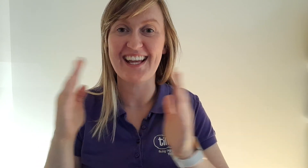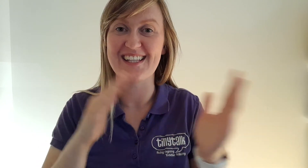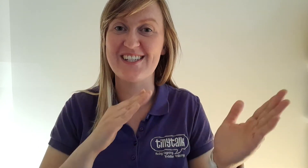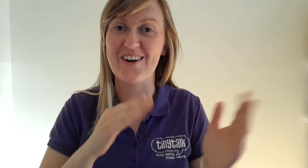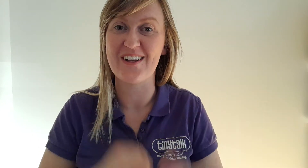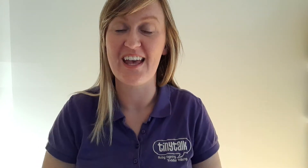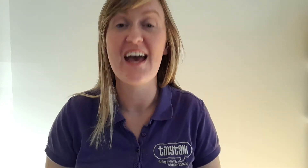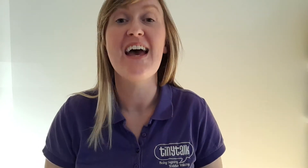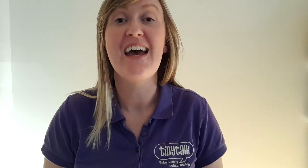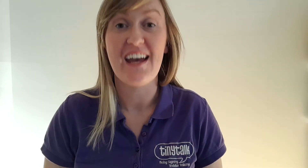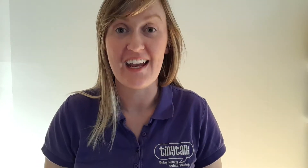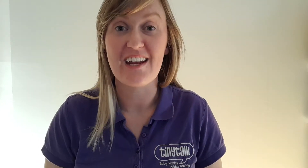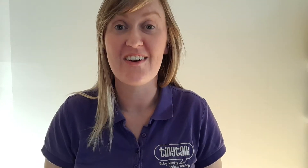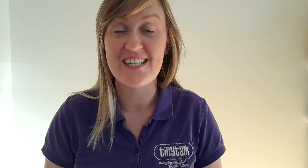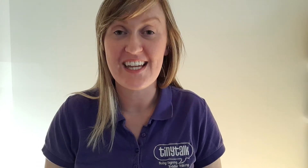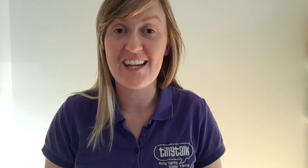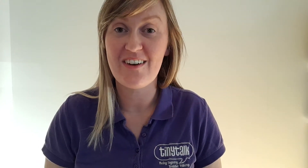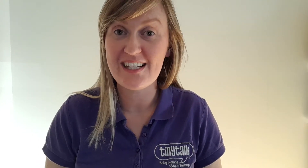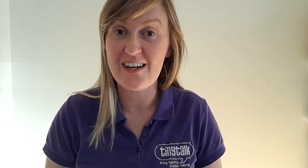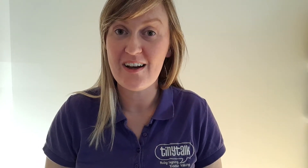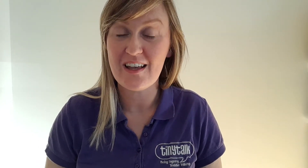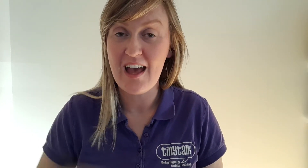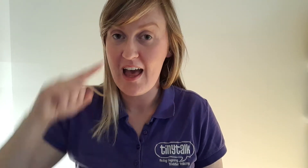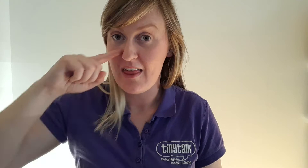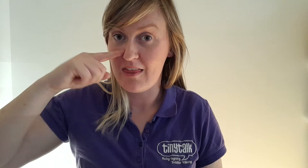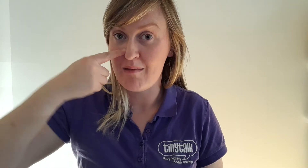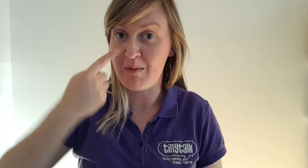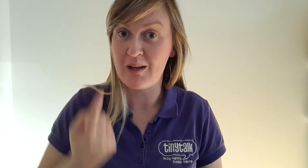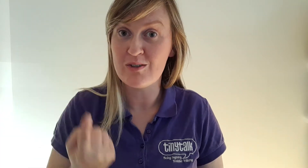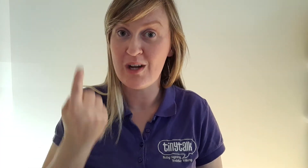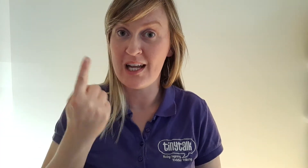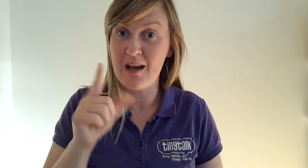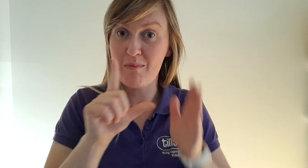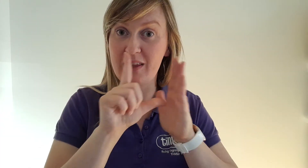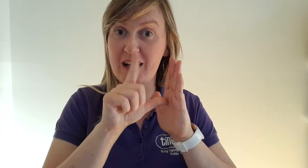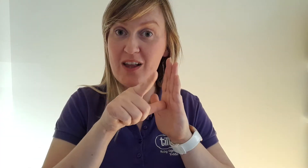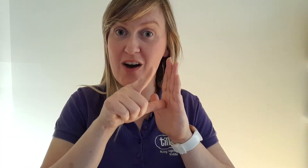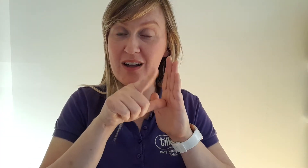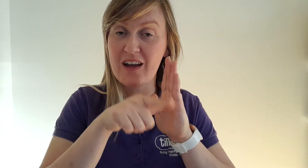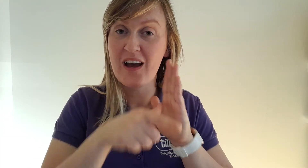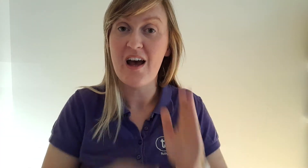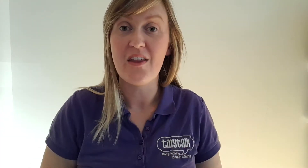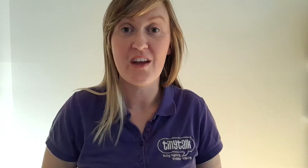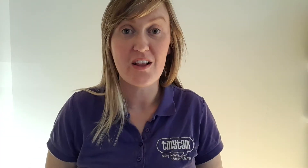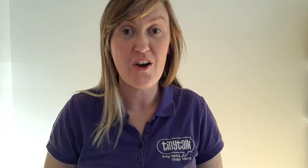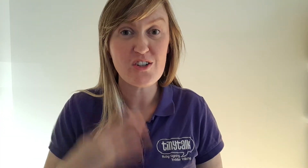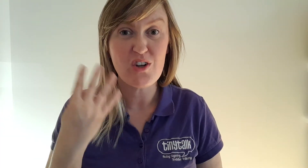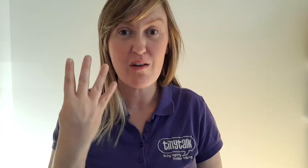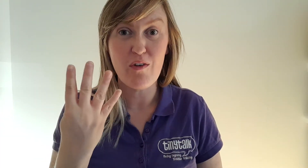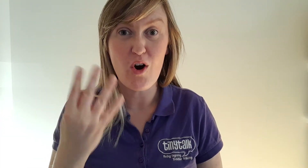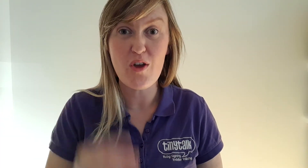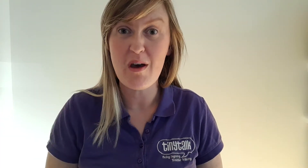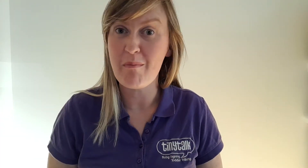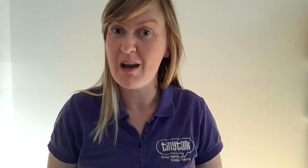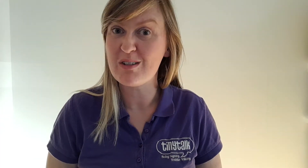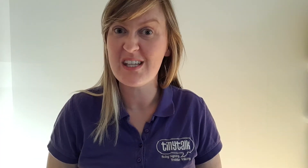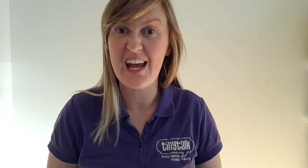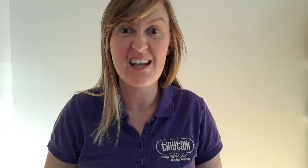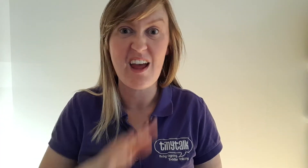tock Hickory dickory dock, the mouse ran up the clock The clock struck four, the mouse said